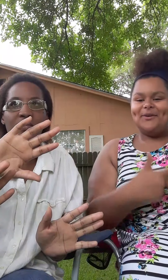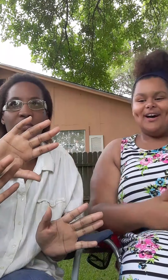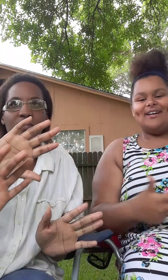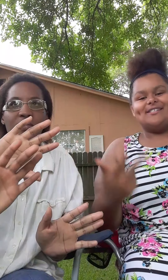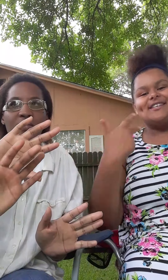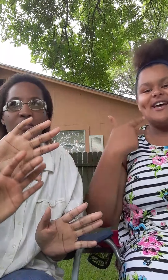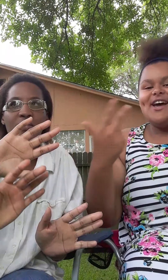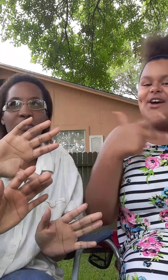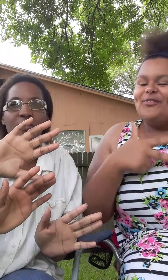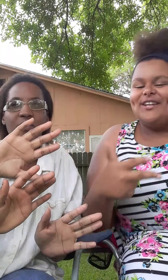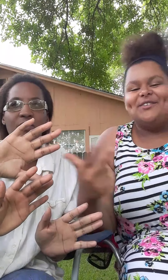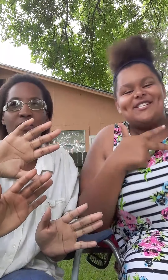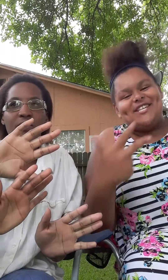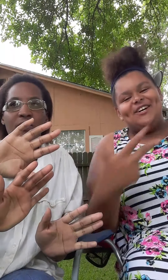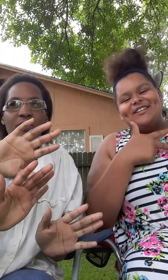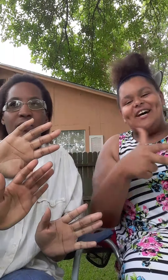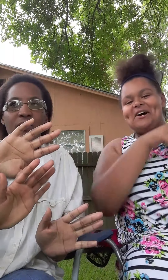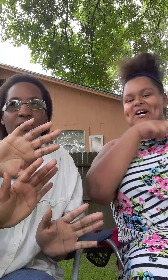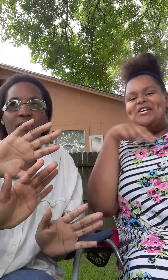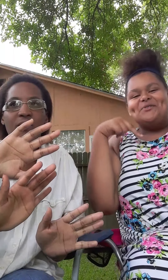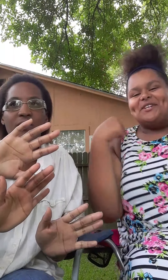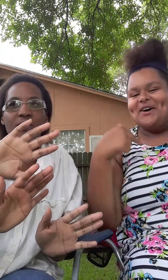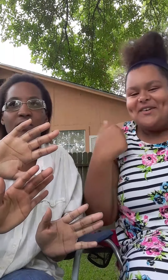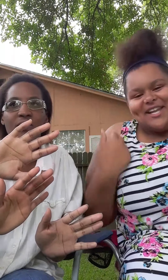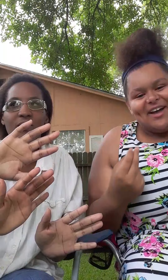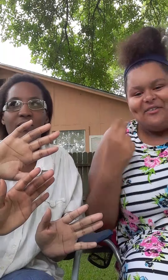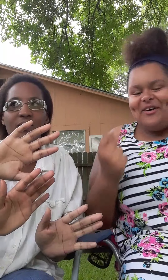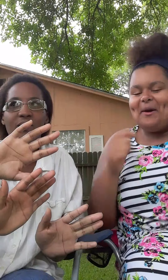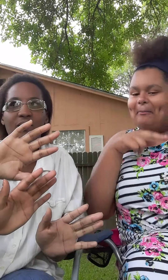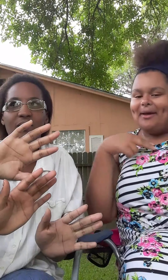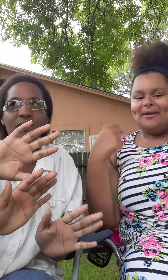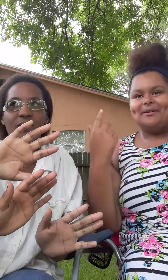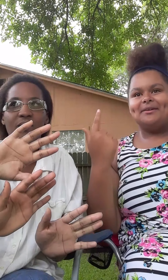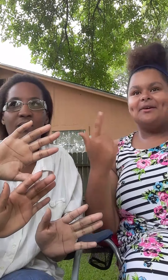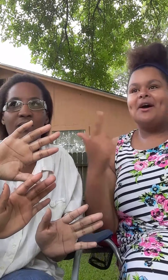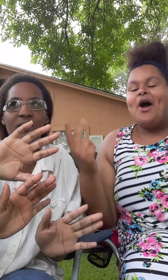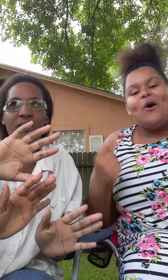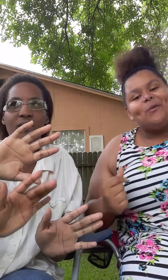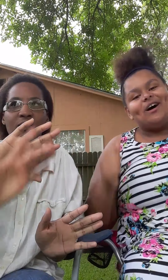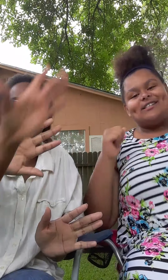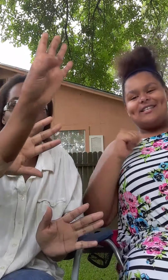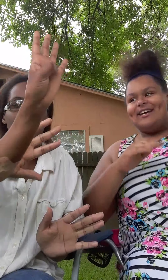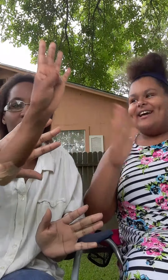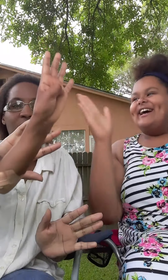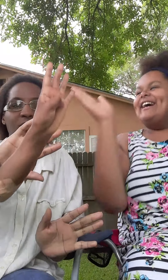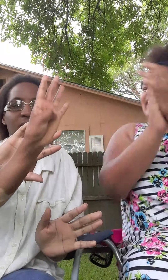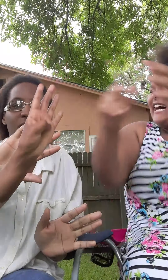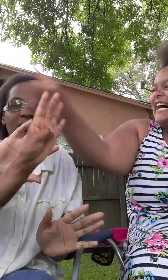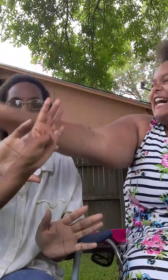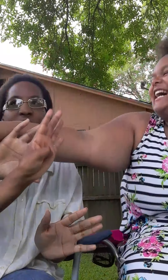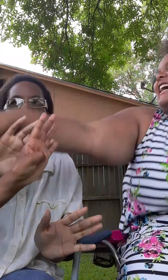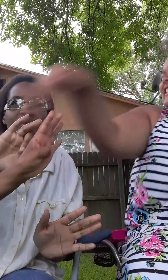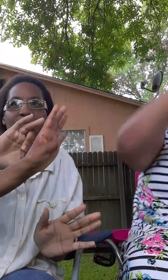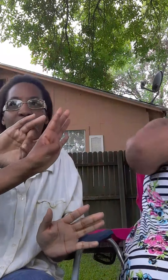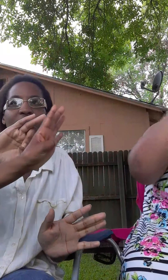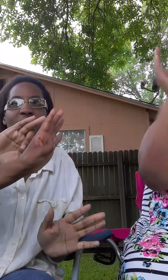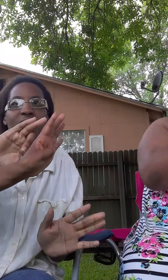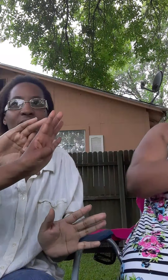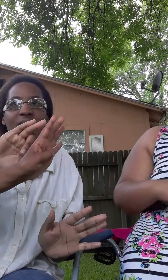ice. If I leave her, she gonna die. Well, bitch, done with ice. Okay. Rocks in. Rocks in. Yeah. she wanna do is party